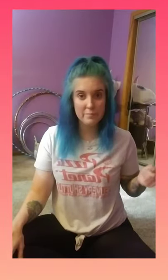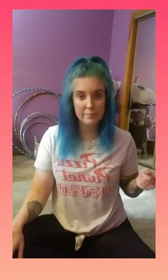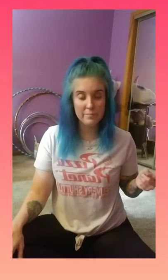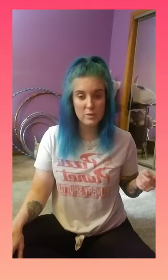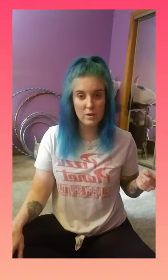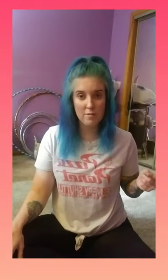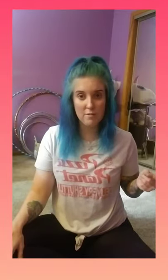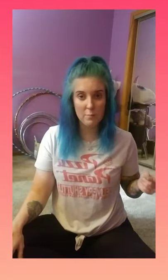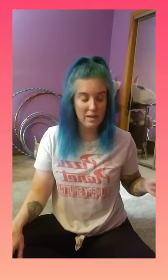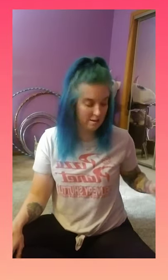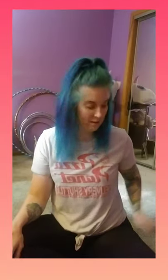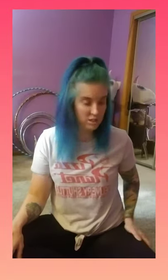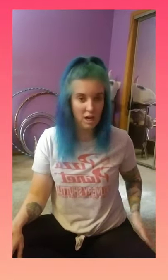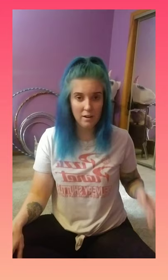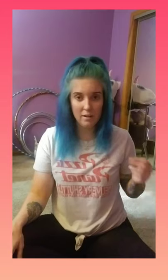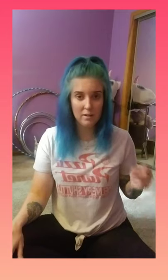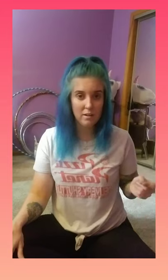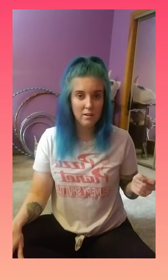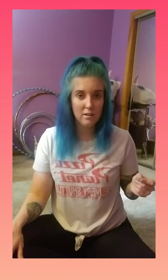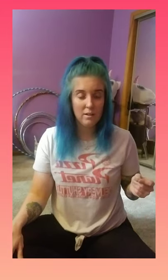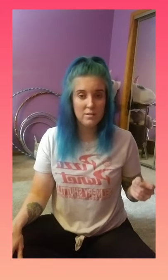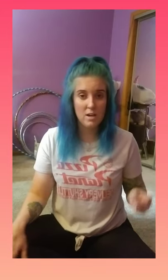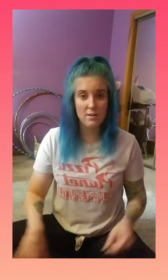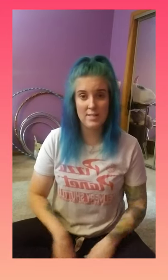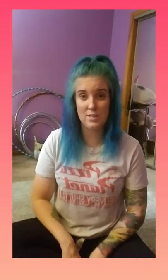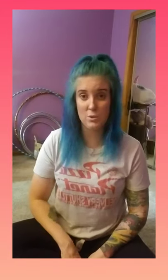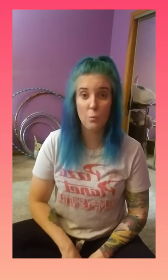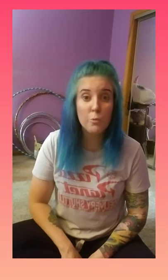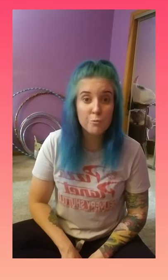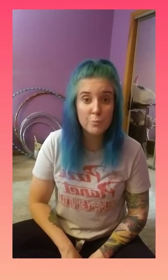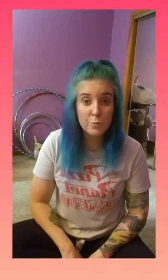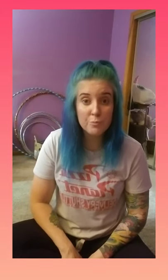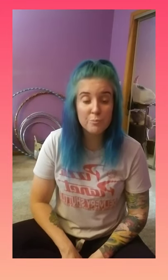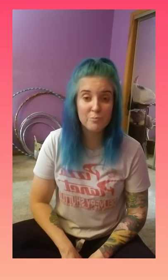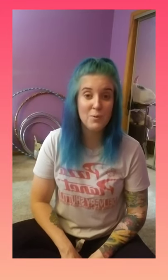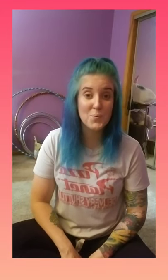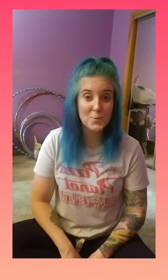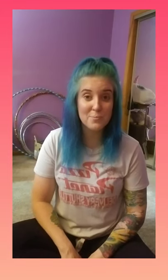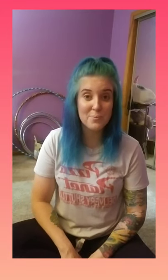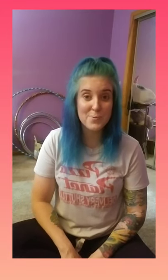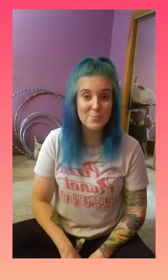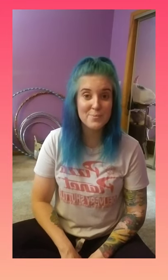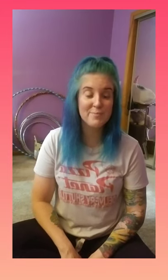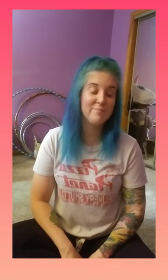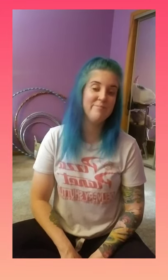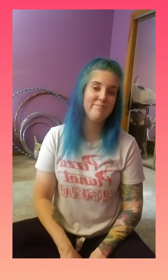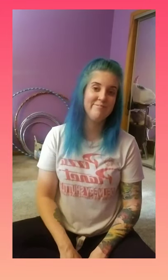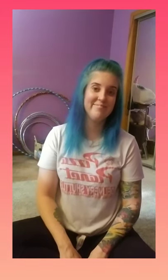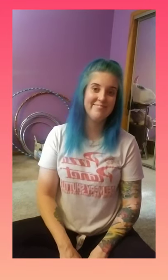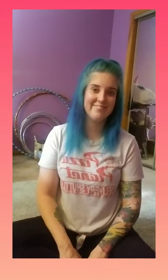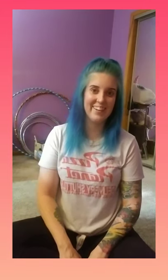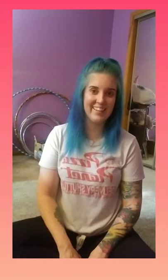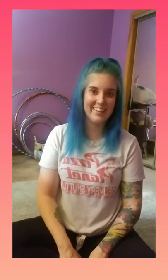So on our farm we have a dog. Dog says woof woof woof woof. Very good.